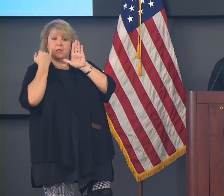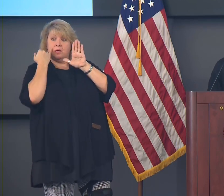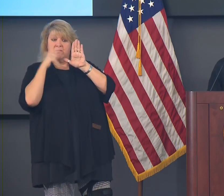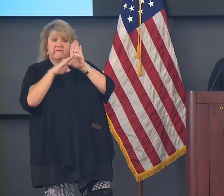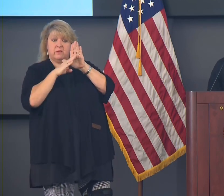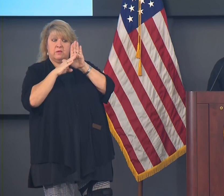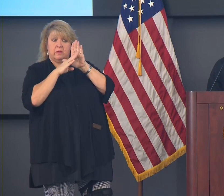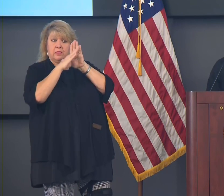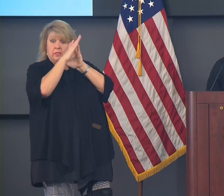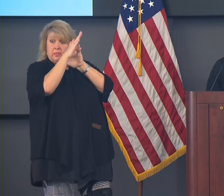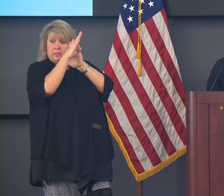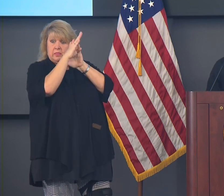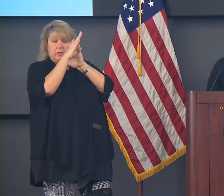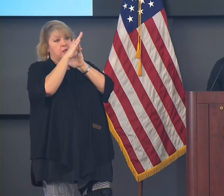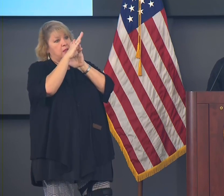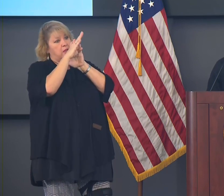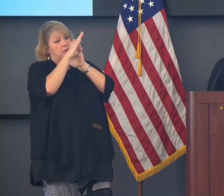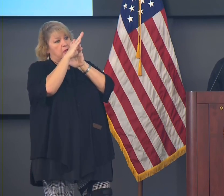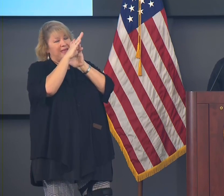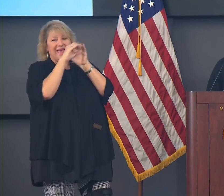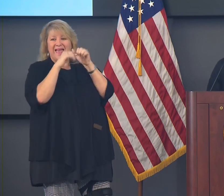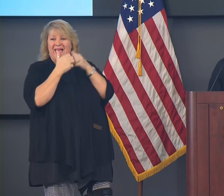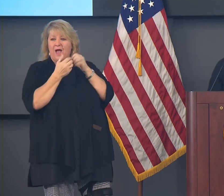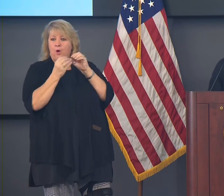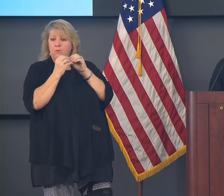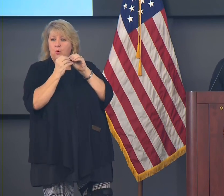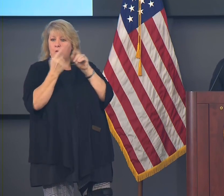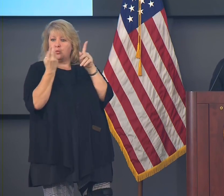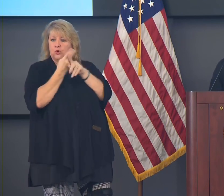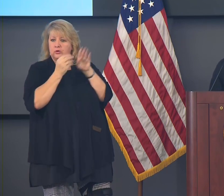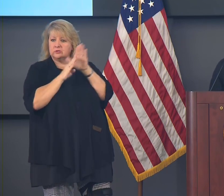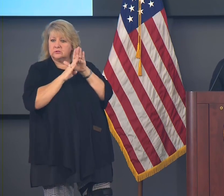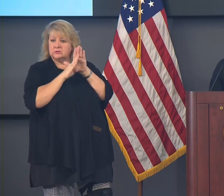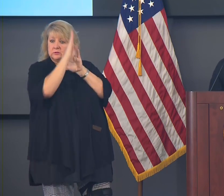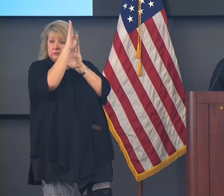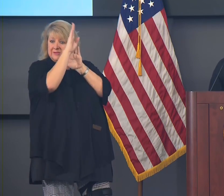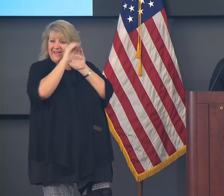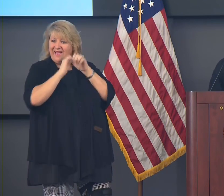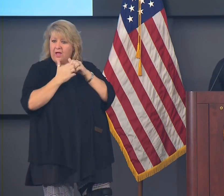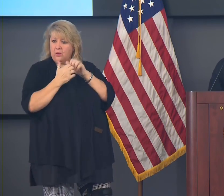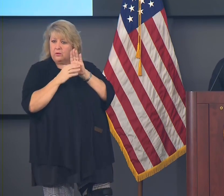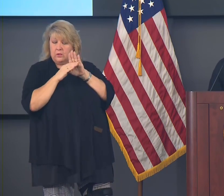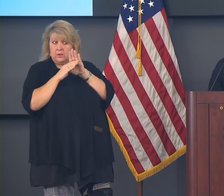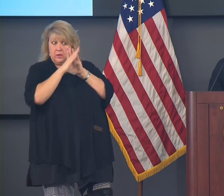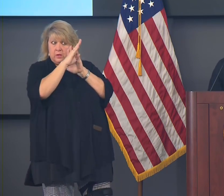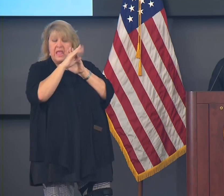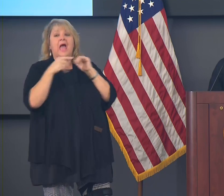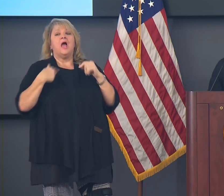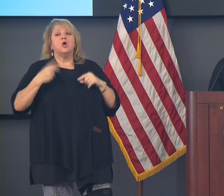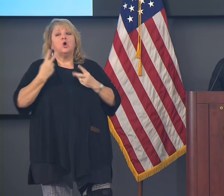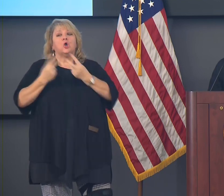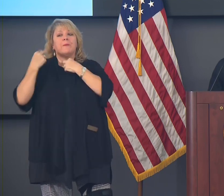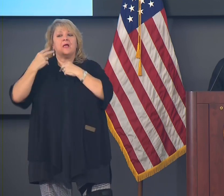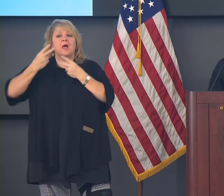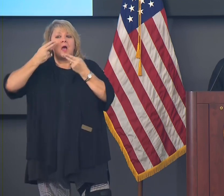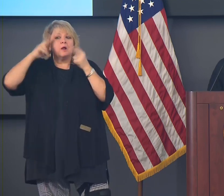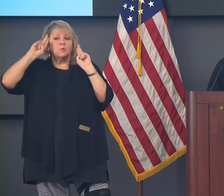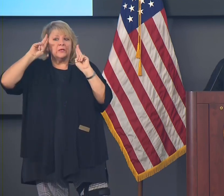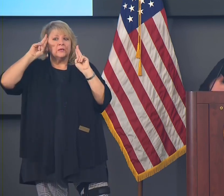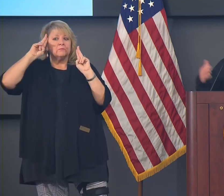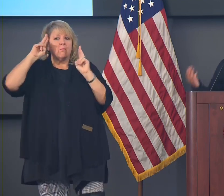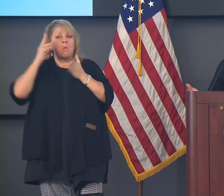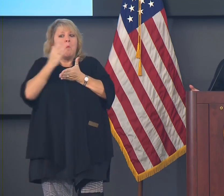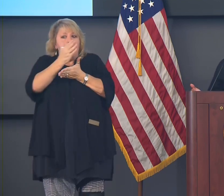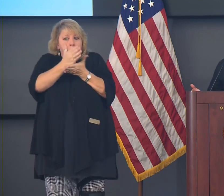So I don't know, to be honest with you. You know, looking back to Halloween, I think Halloween was part of it. I think there was more. think